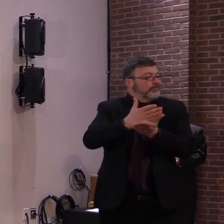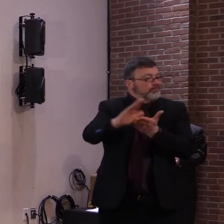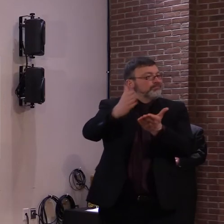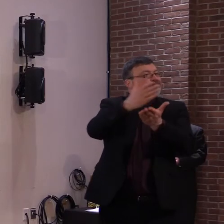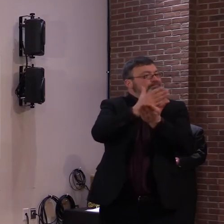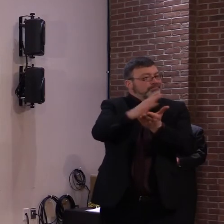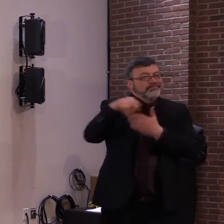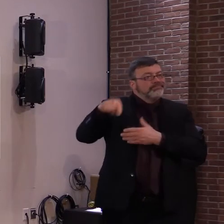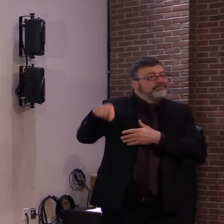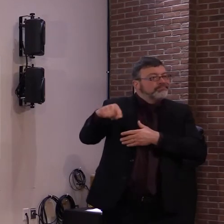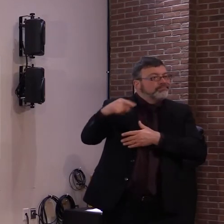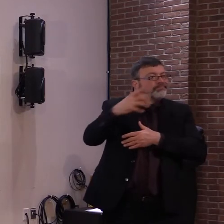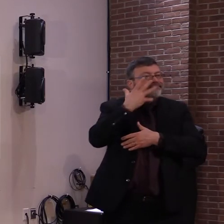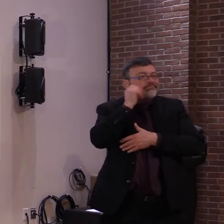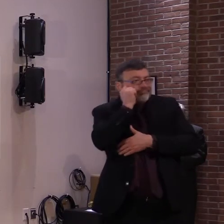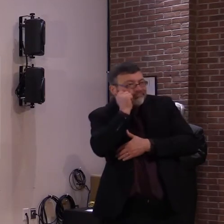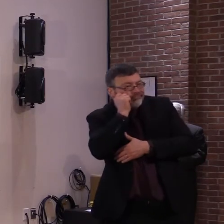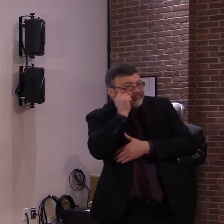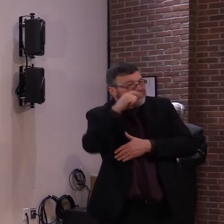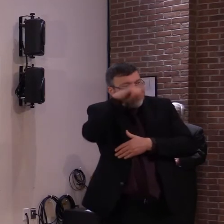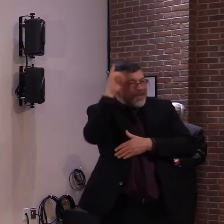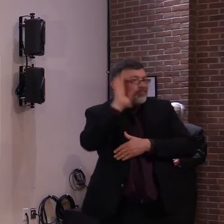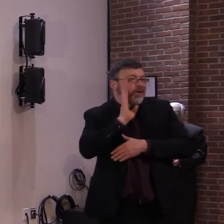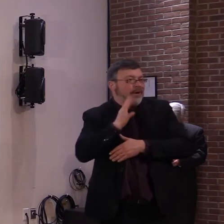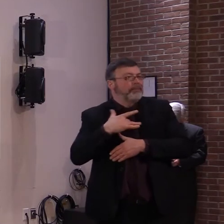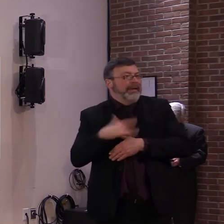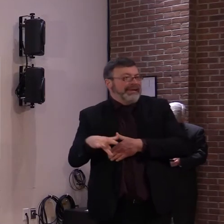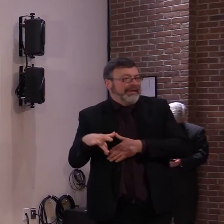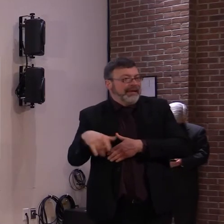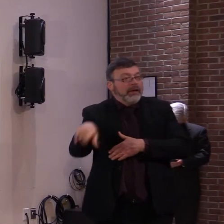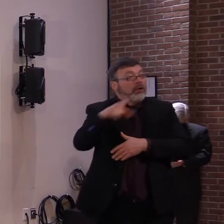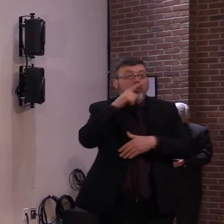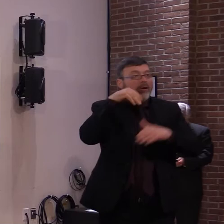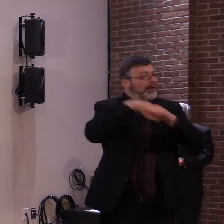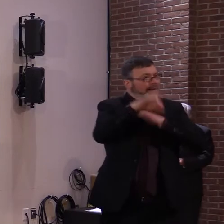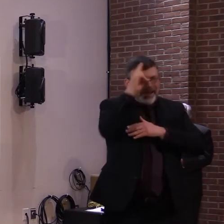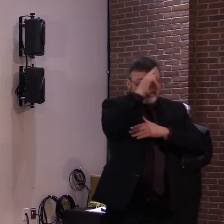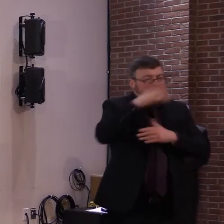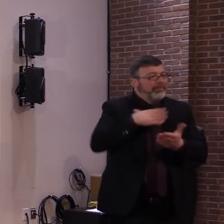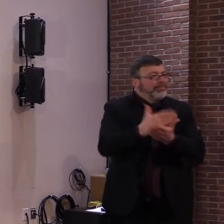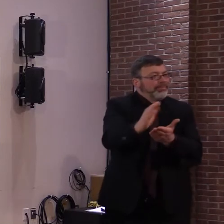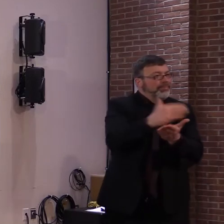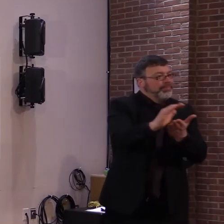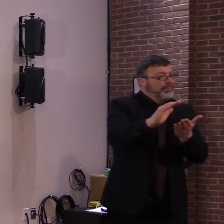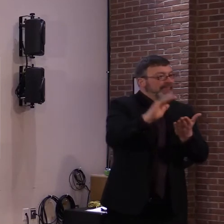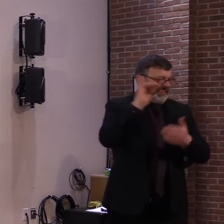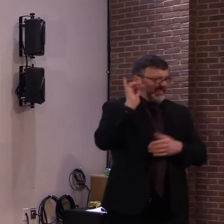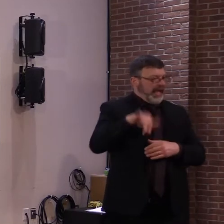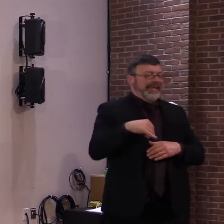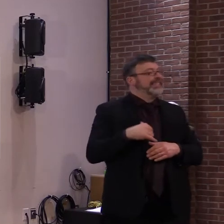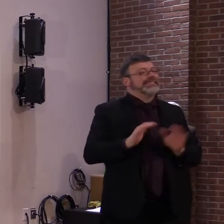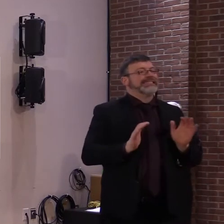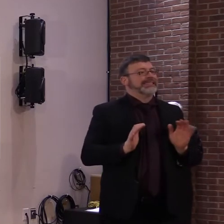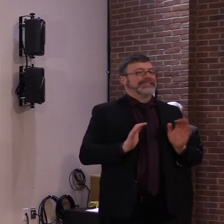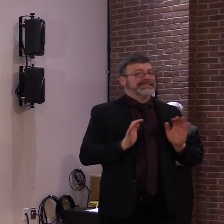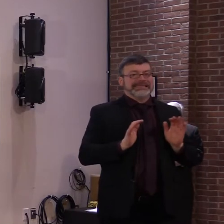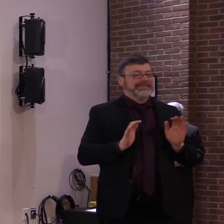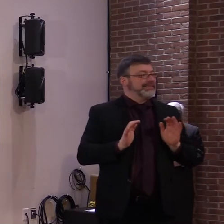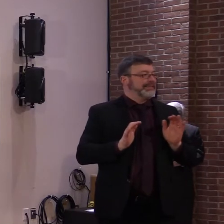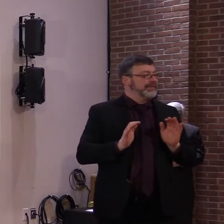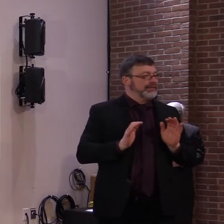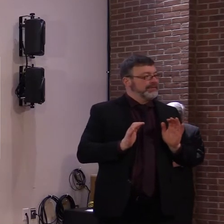This means we must prioritize these groups to reach our goal of preserving life and protecting those most at risk.